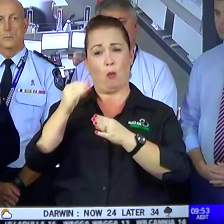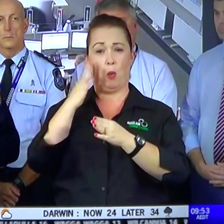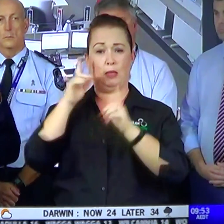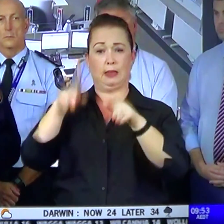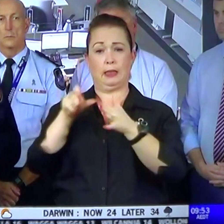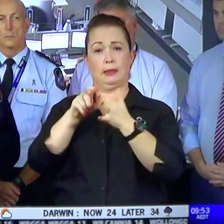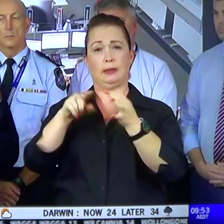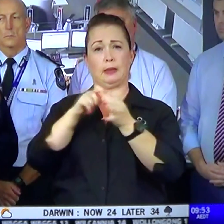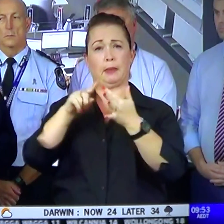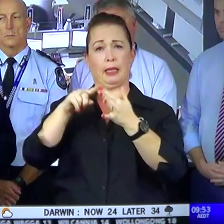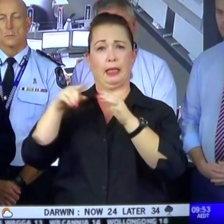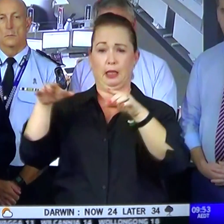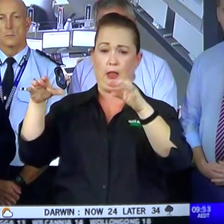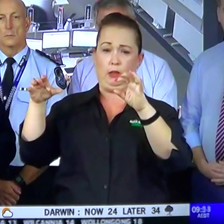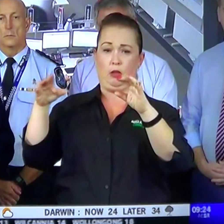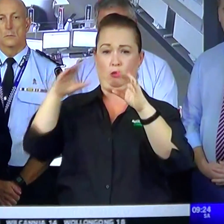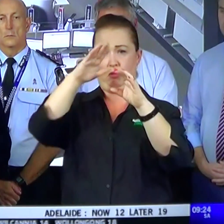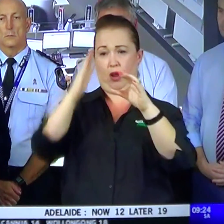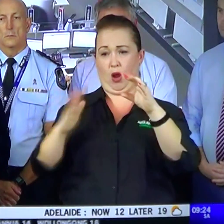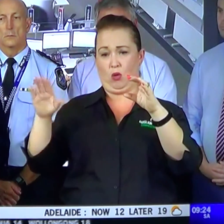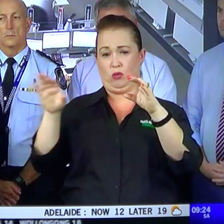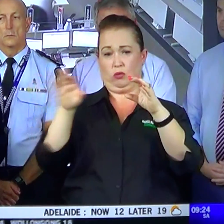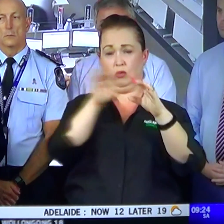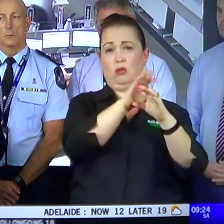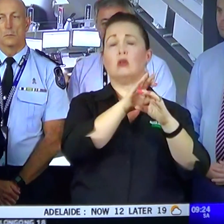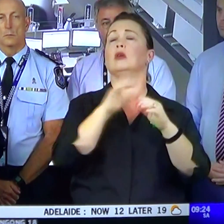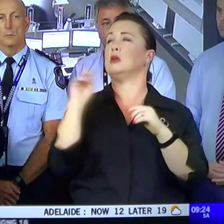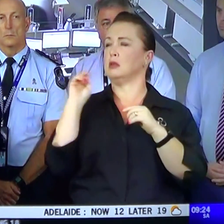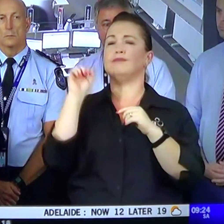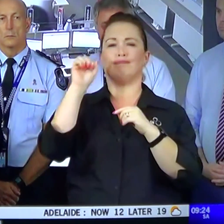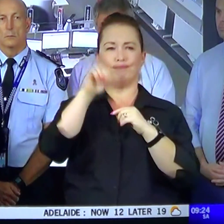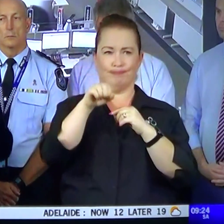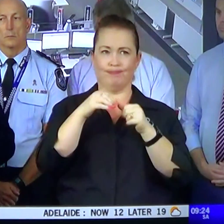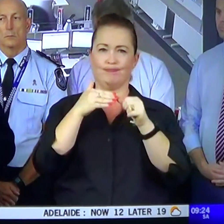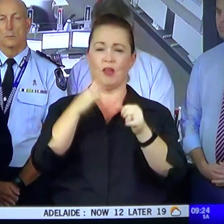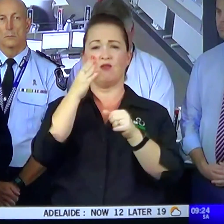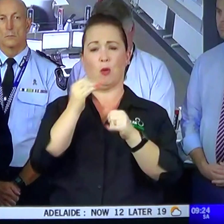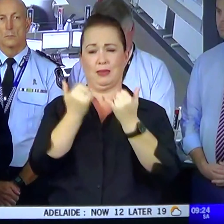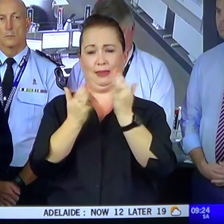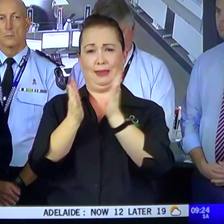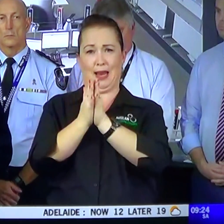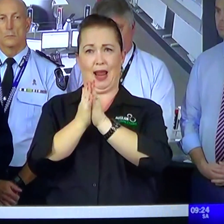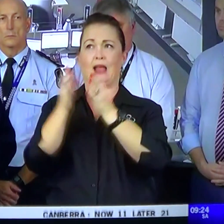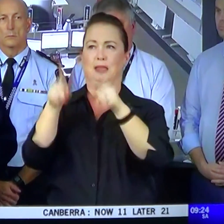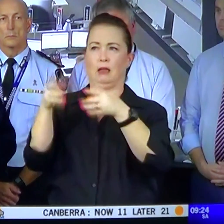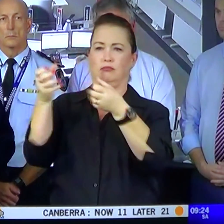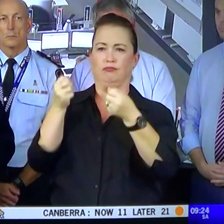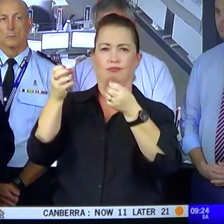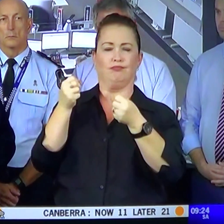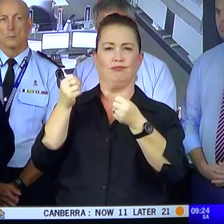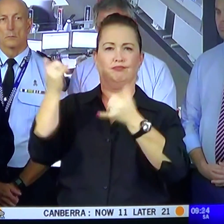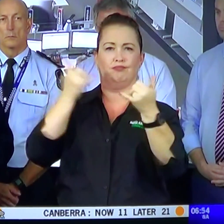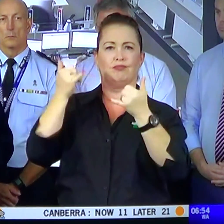Yeah, that's since we started, on the Sunday afternoon, we started getting SES tasks as a result of the system,